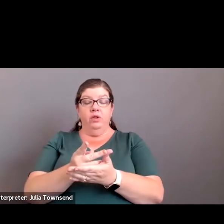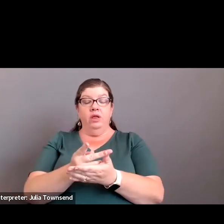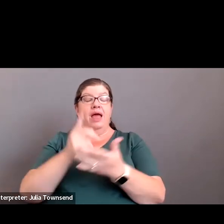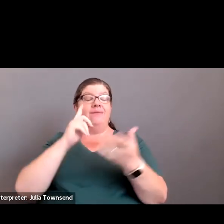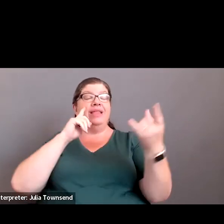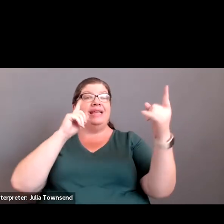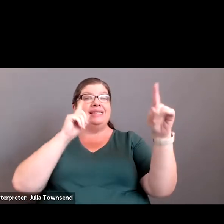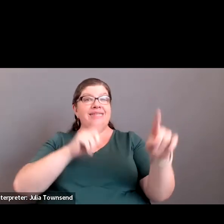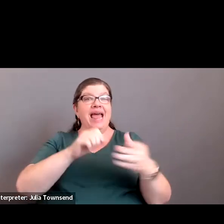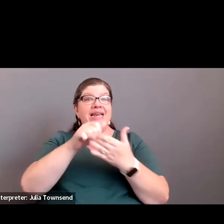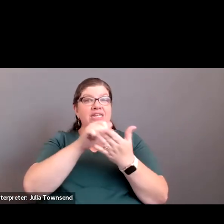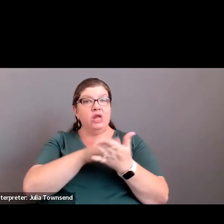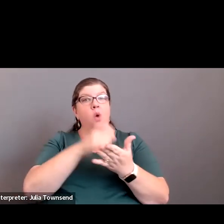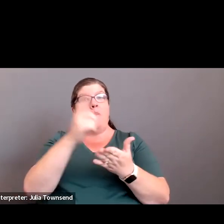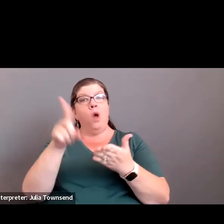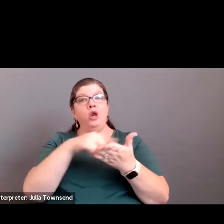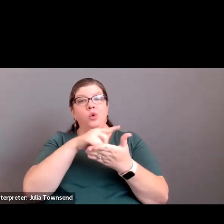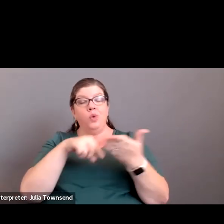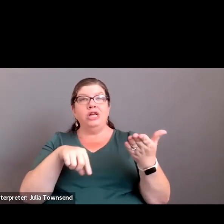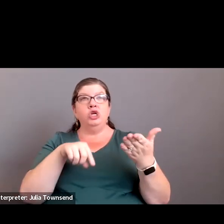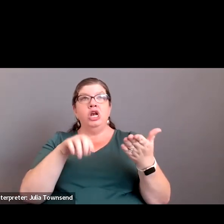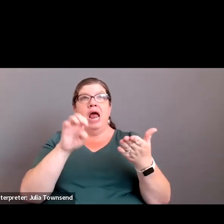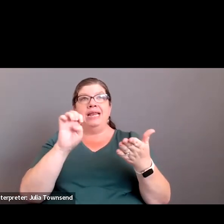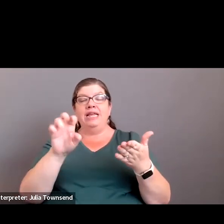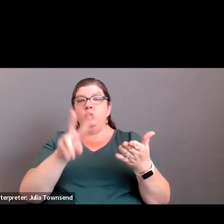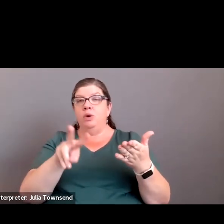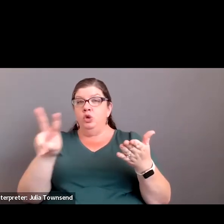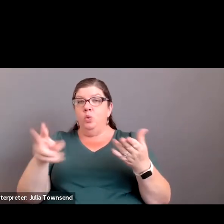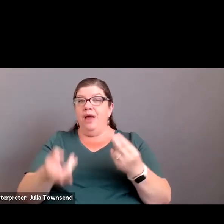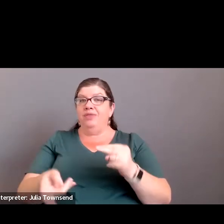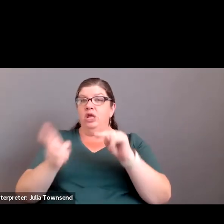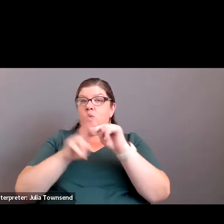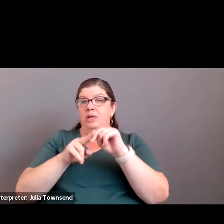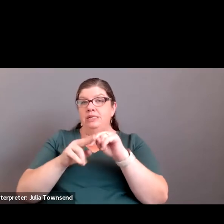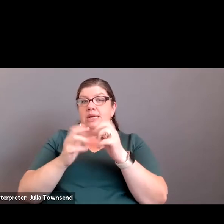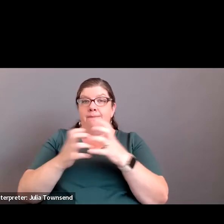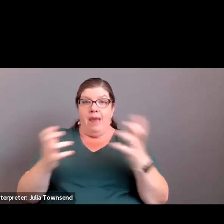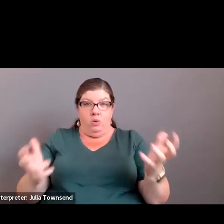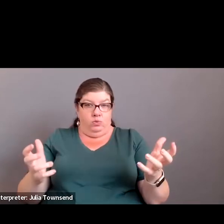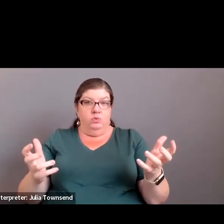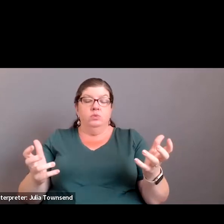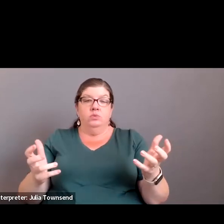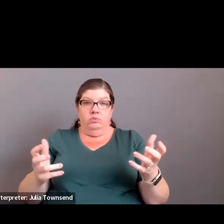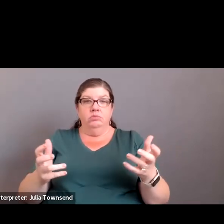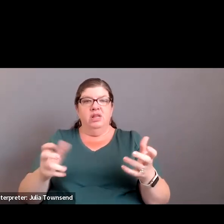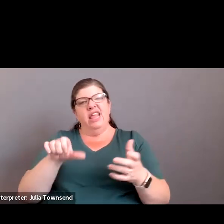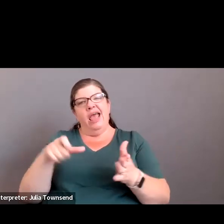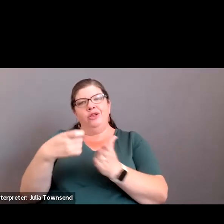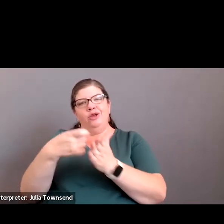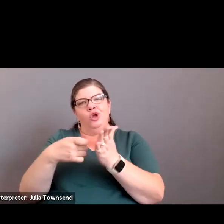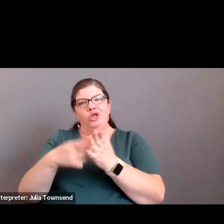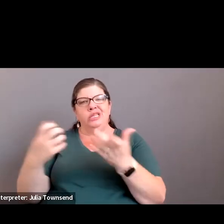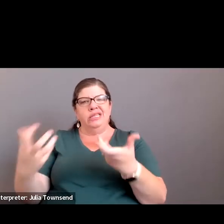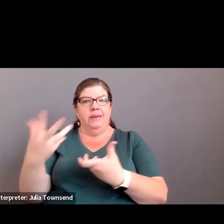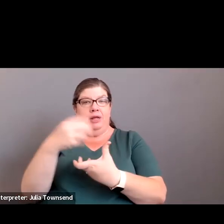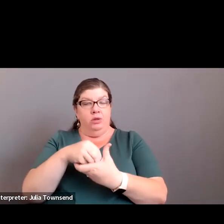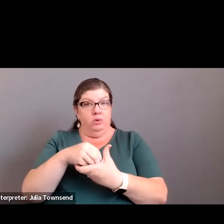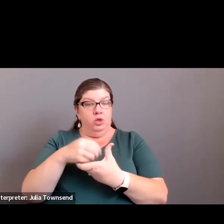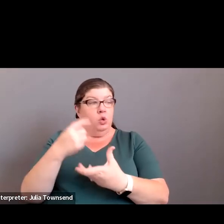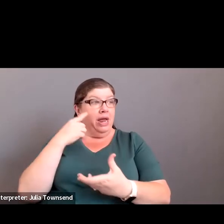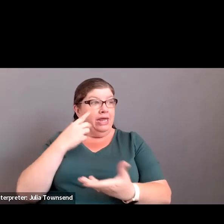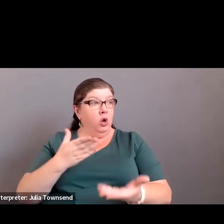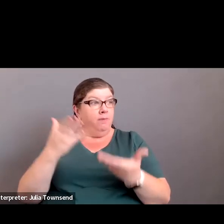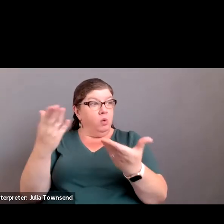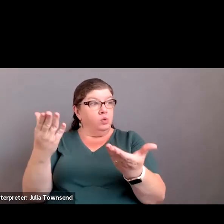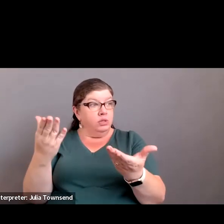consent agenda with the correction on E22 of the increase to include the other charges that need to be there. So do I hear a